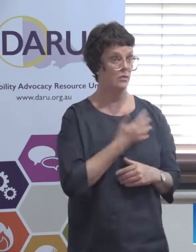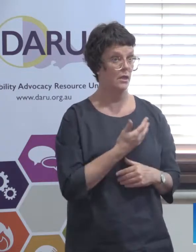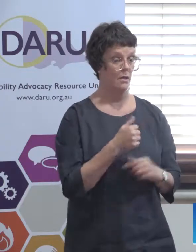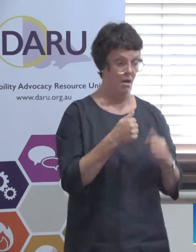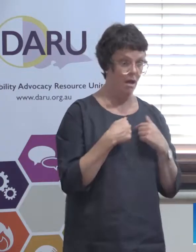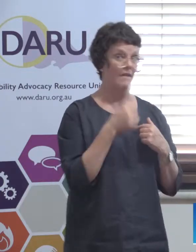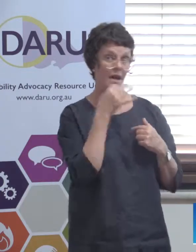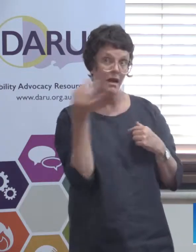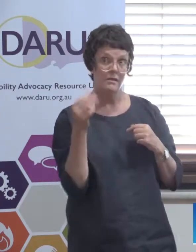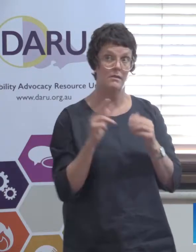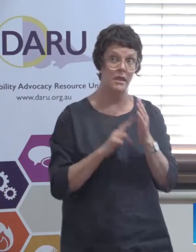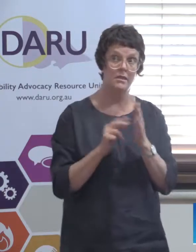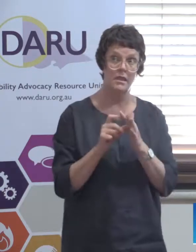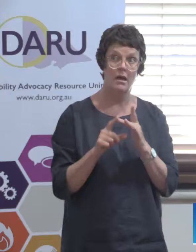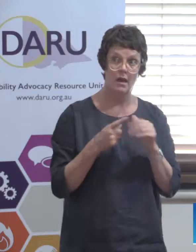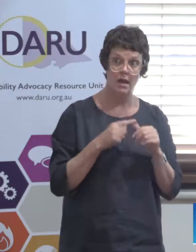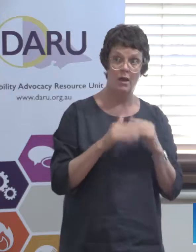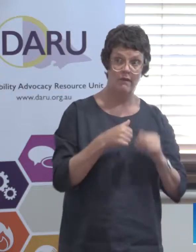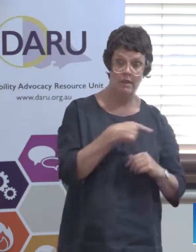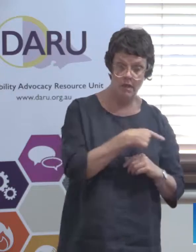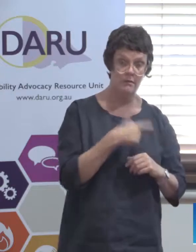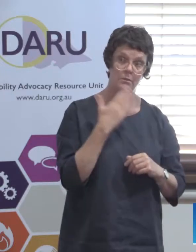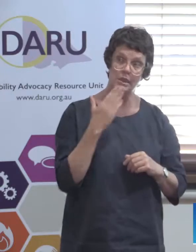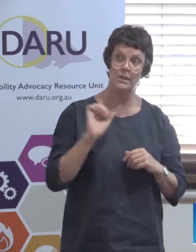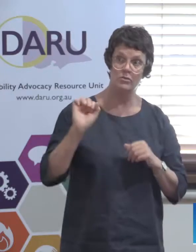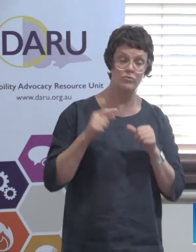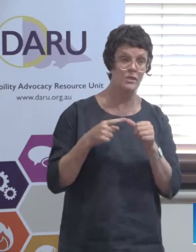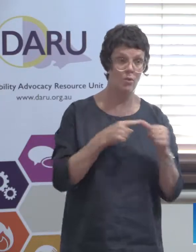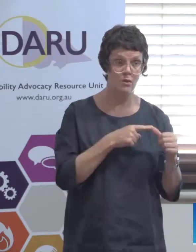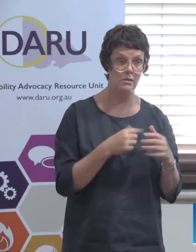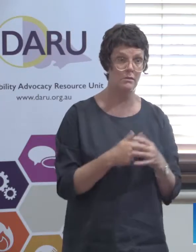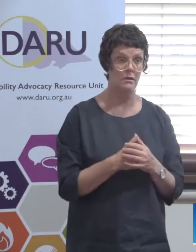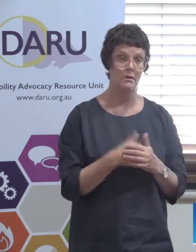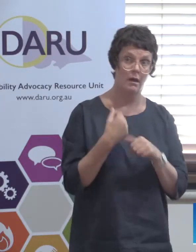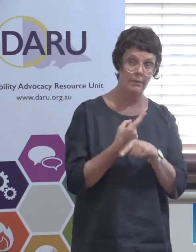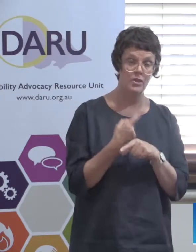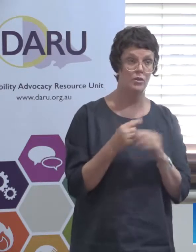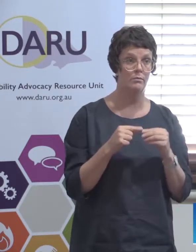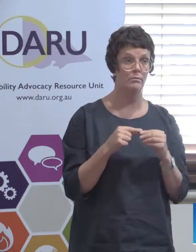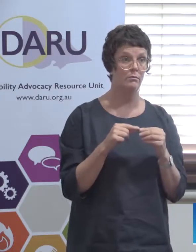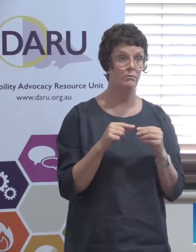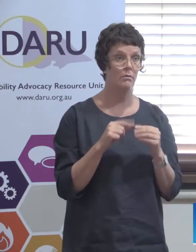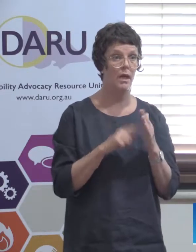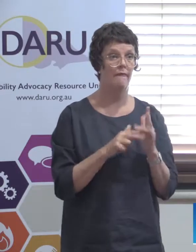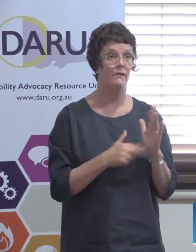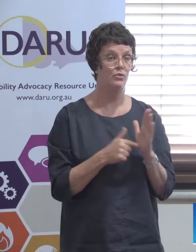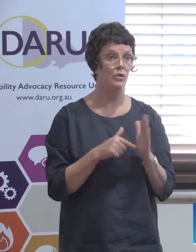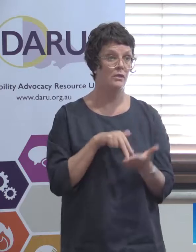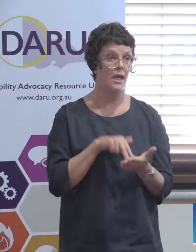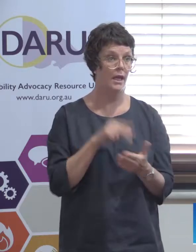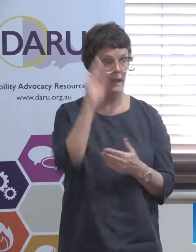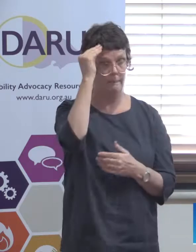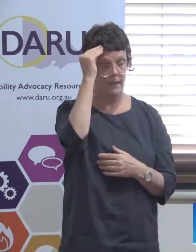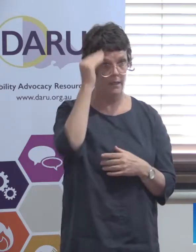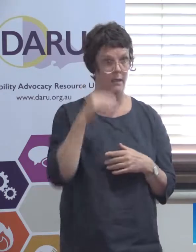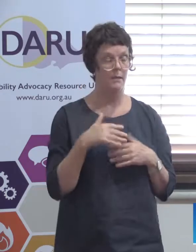and I've asked the NDIA for responses and I mentioned them at that joint standing committee and one of the examples was